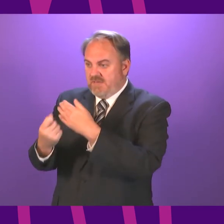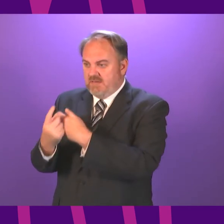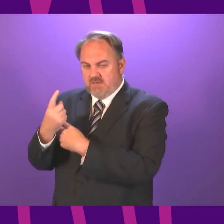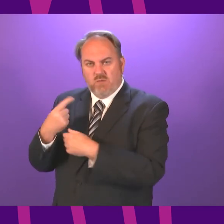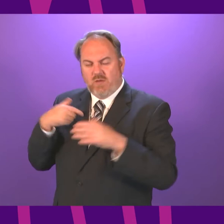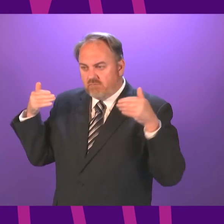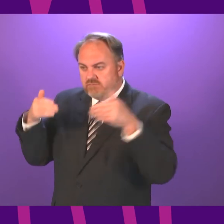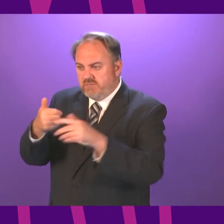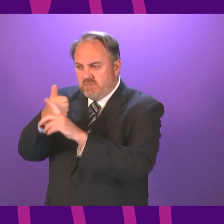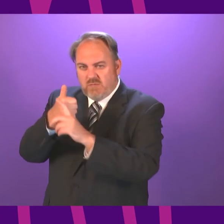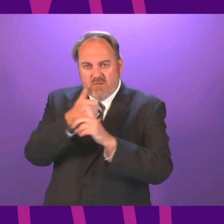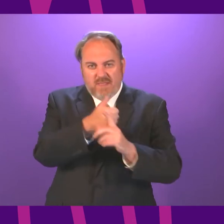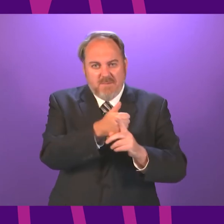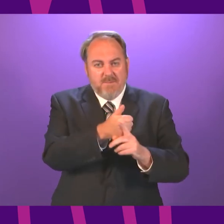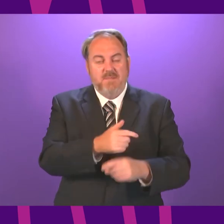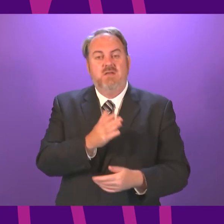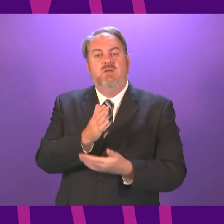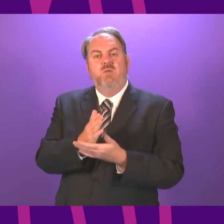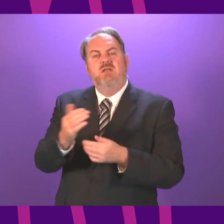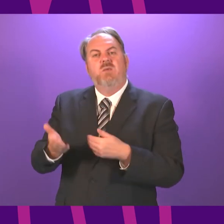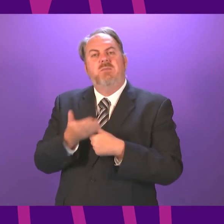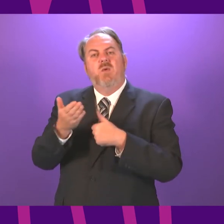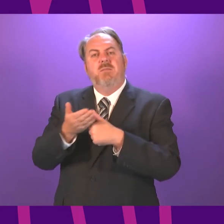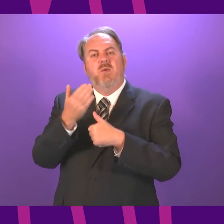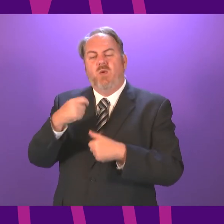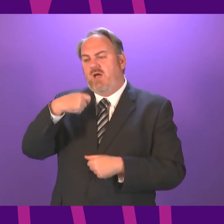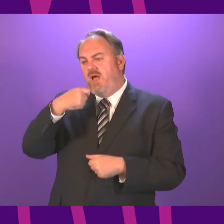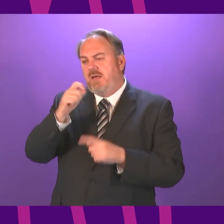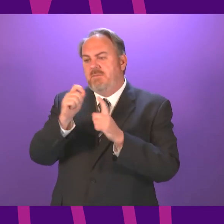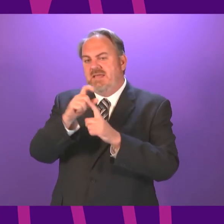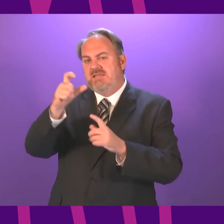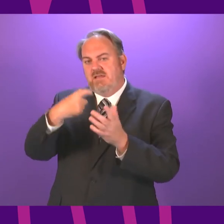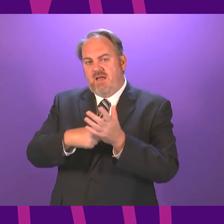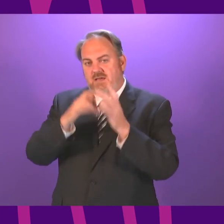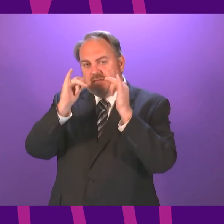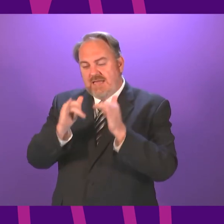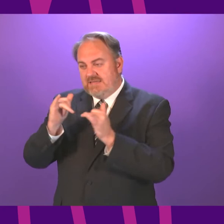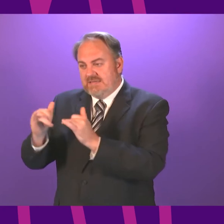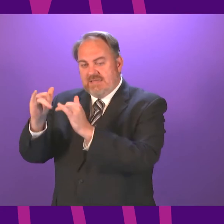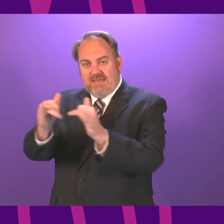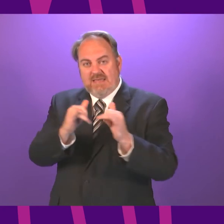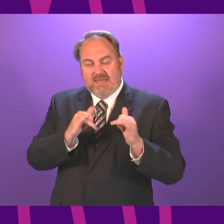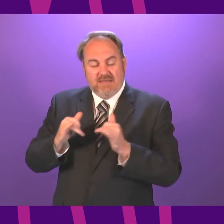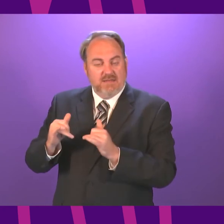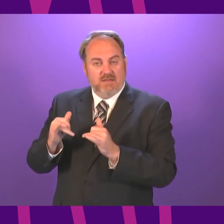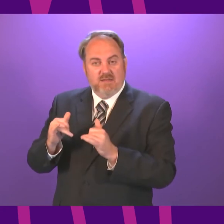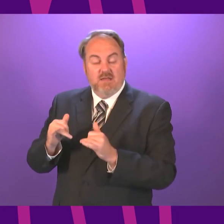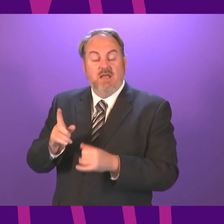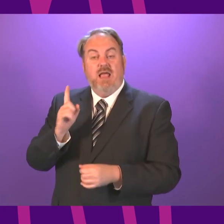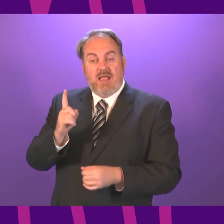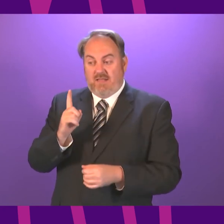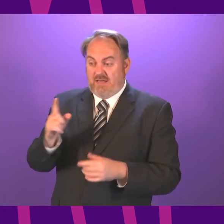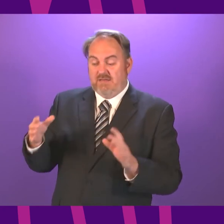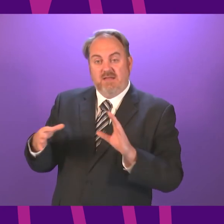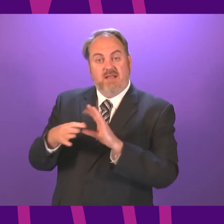moment are doing a much higher rate of PCR testing than other parts of the UK and that will partly